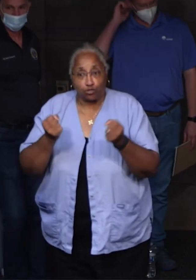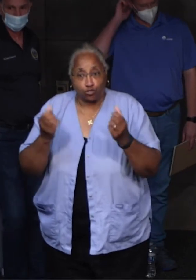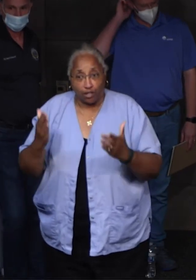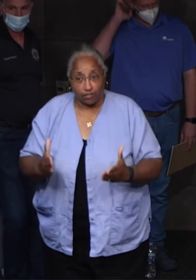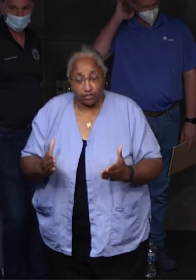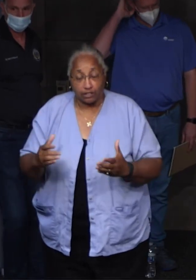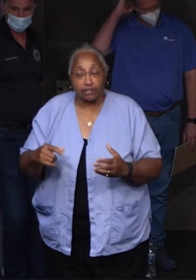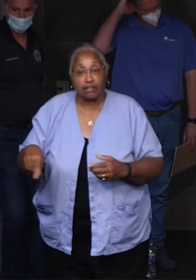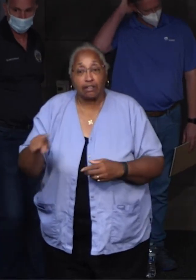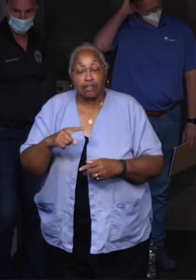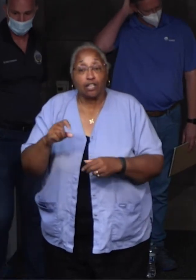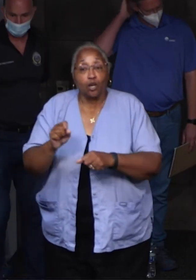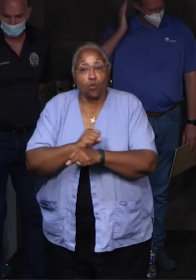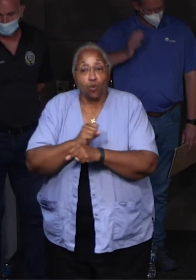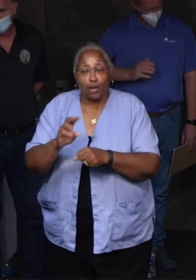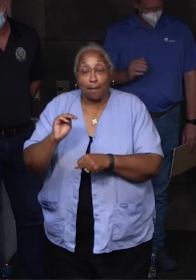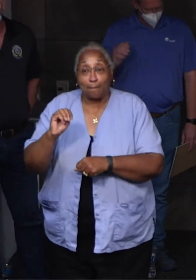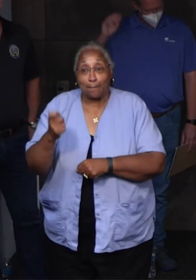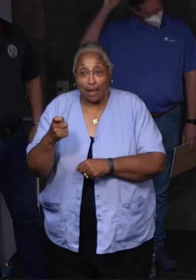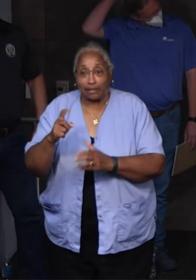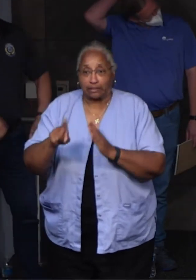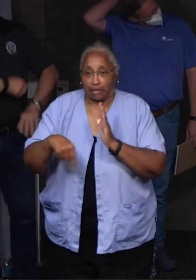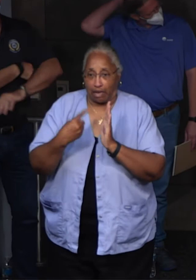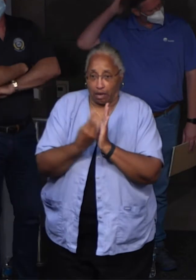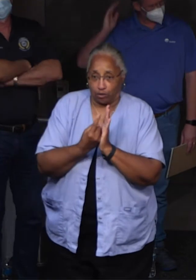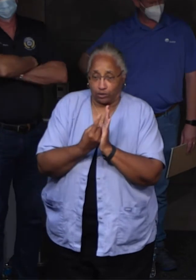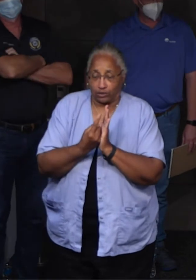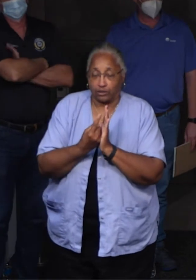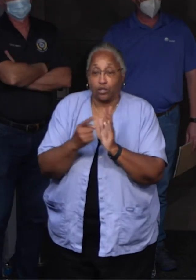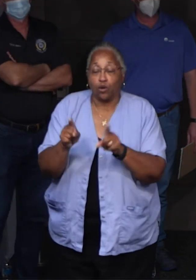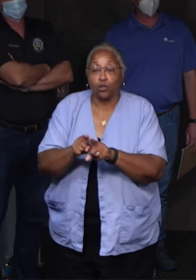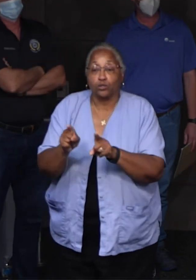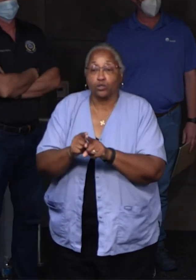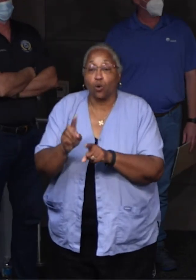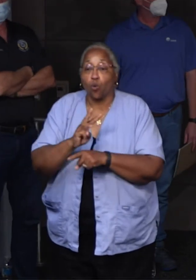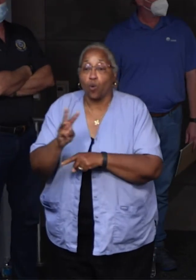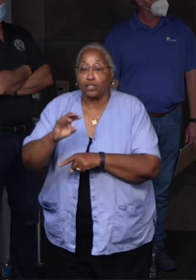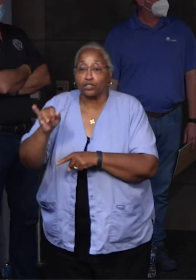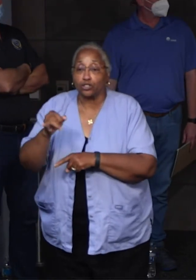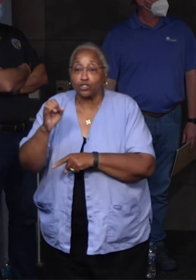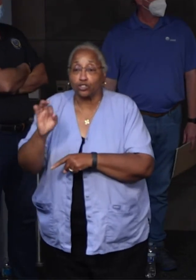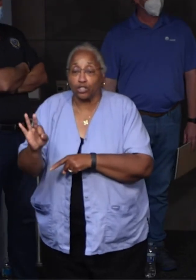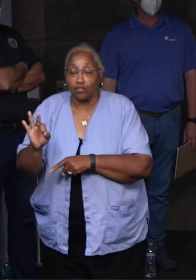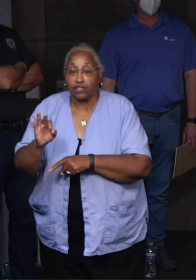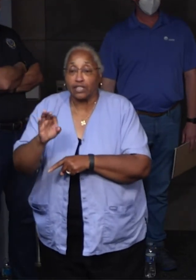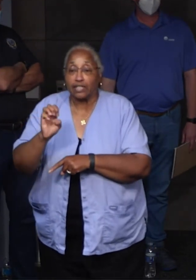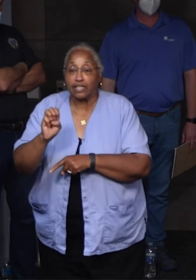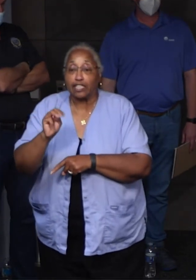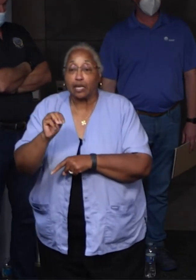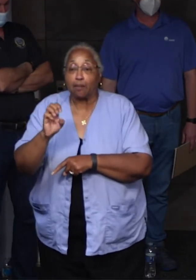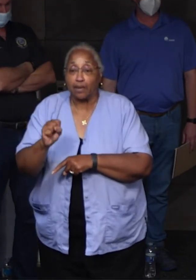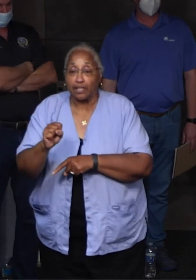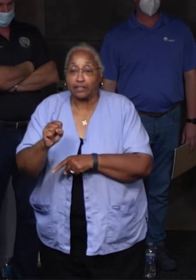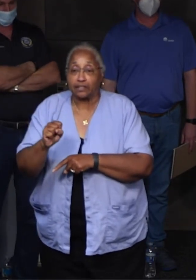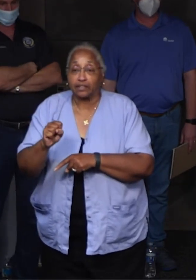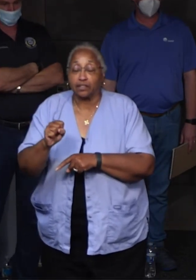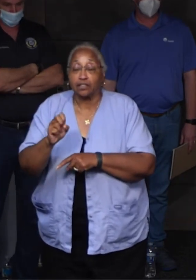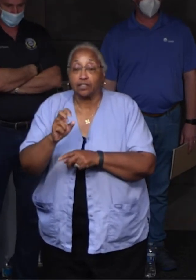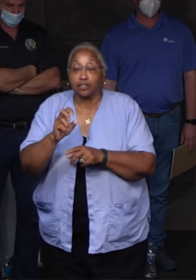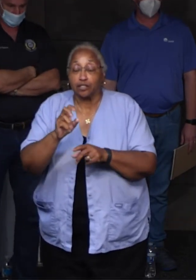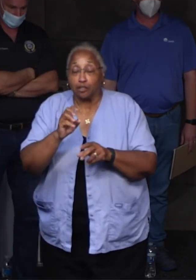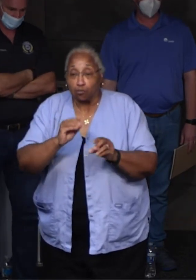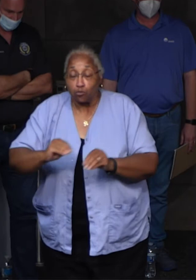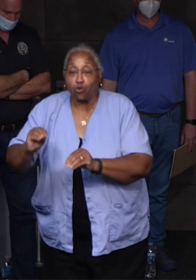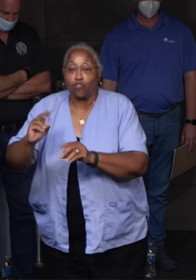you know, driving the maximum hours available. And also West Jeff EMS. They did many of the transports after the